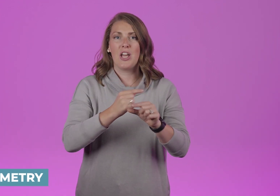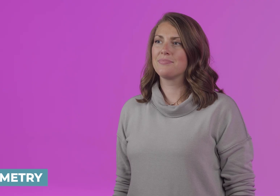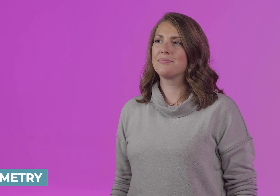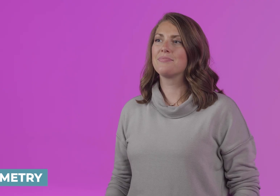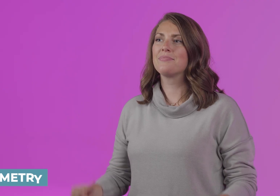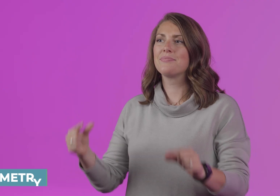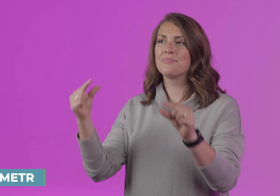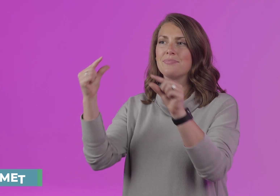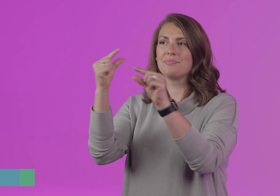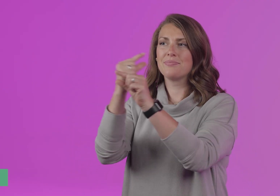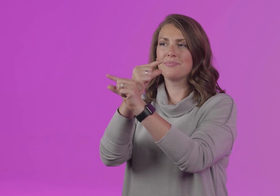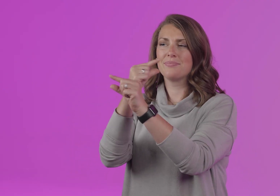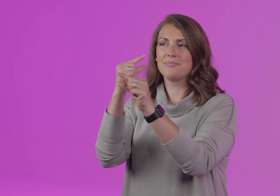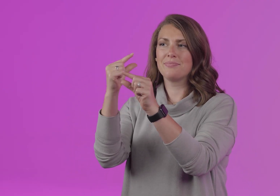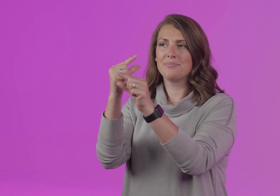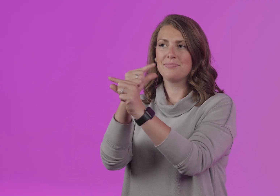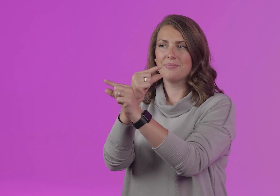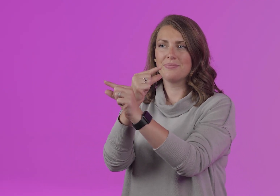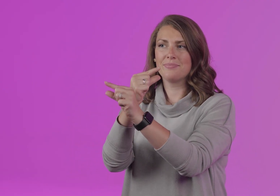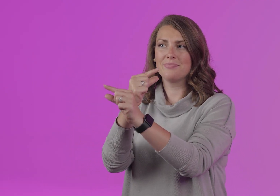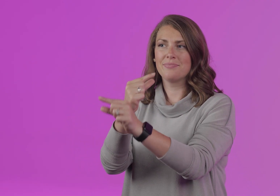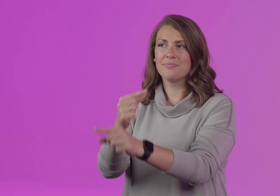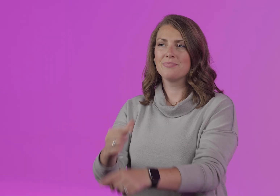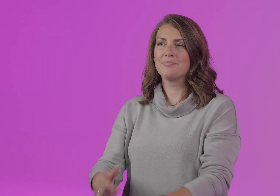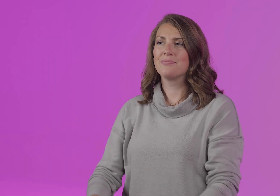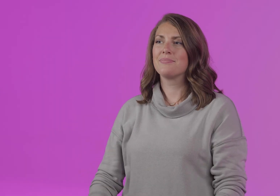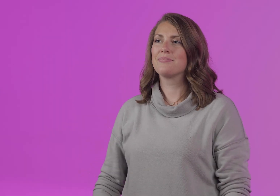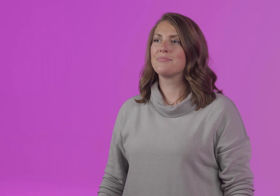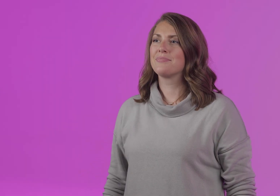You have G hands moving in the motion of the math signs.